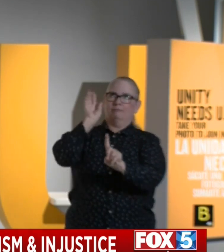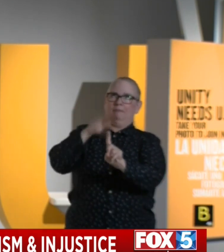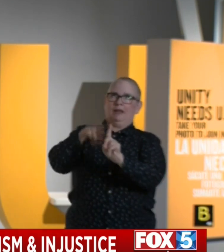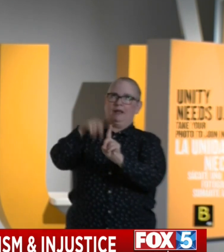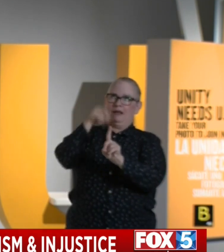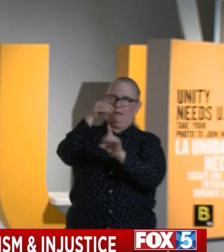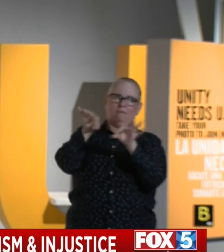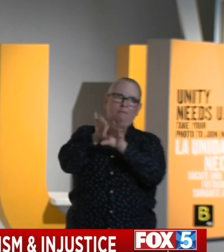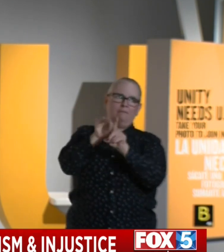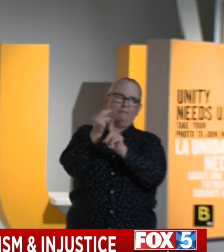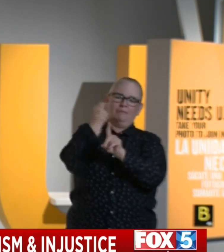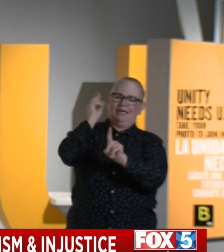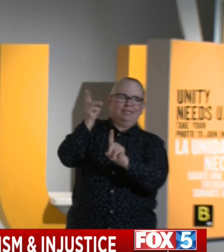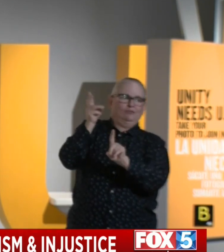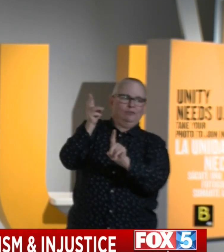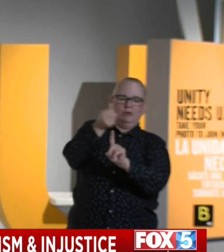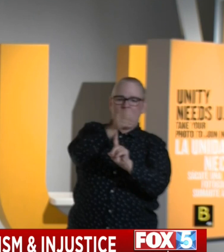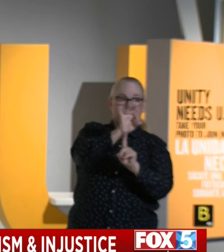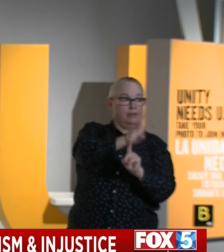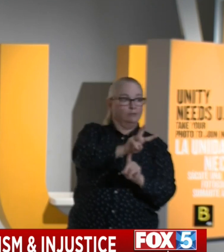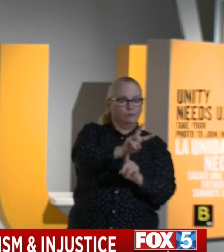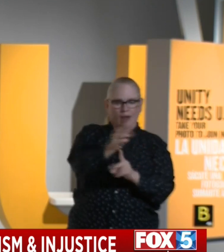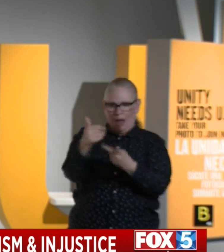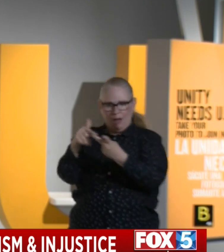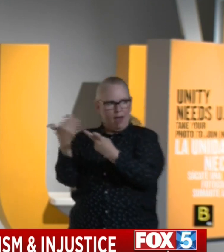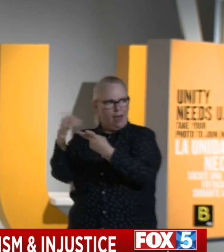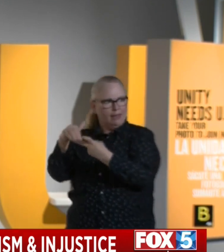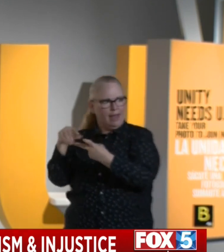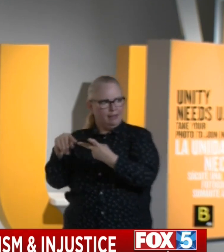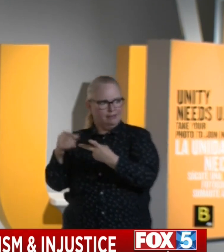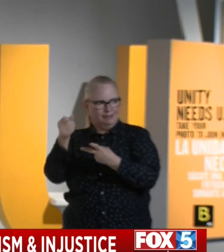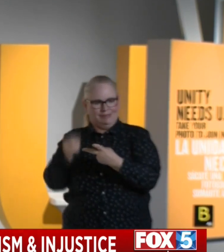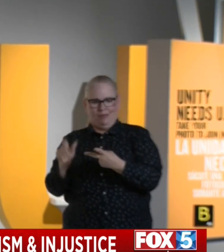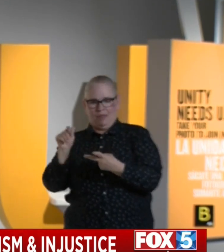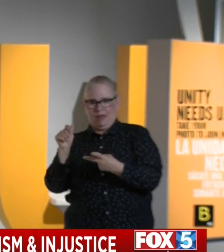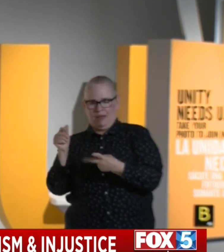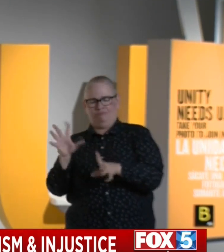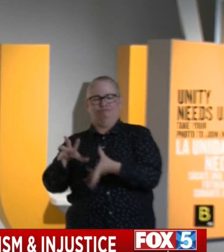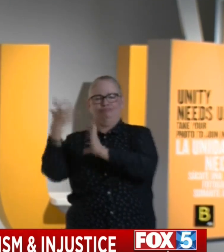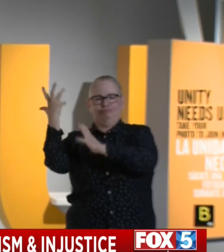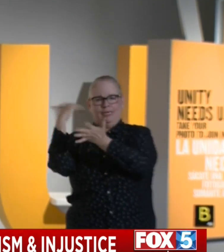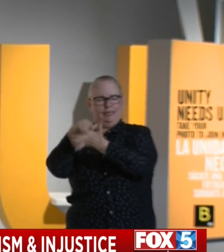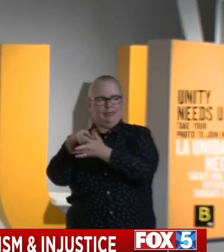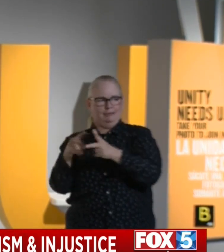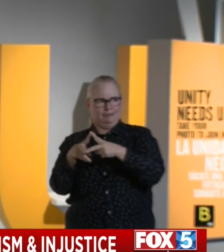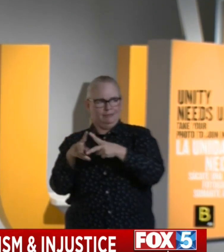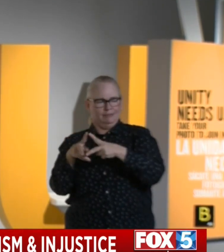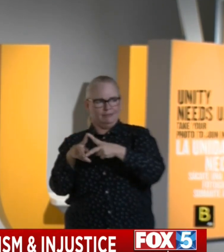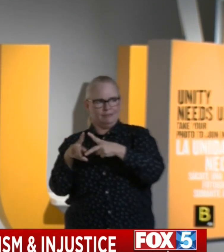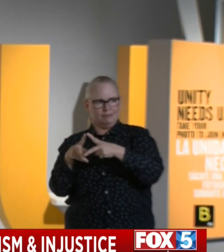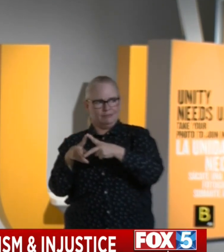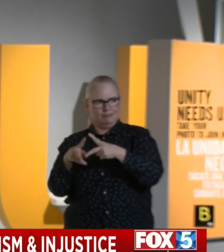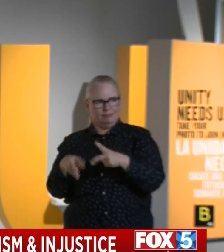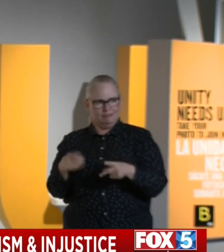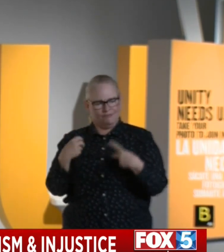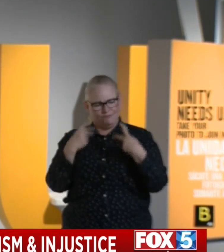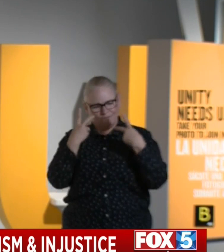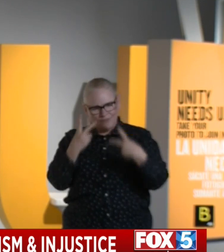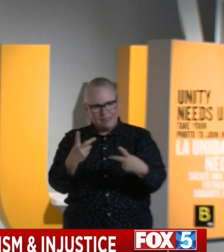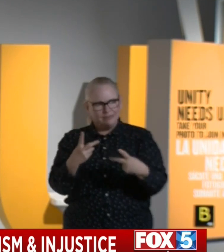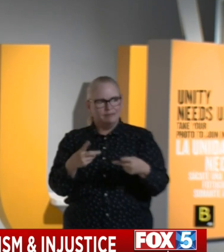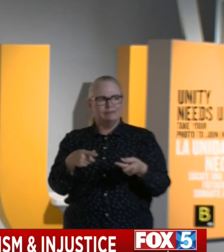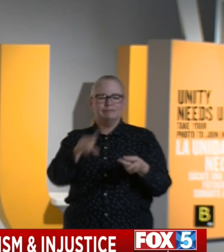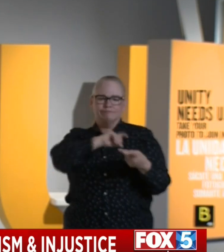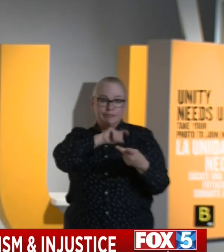occur again in South LA and the chance to visit members of law enforcement, visit with community leaders,